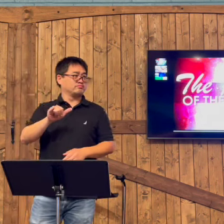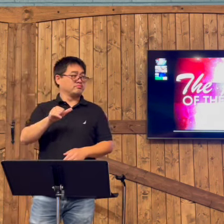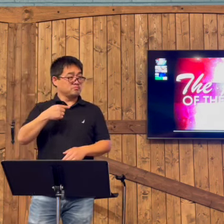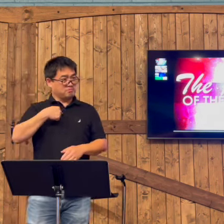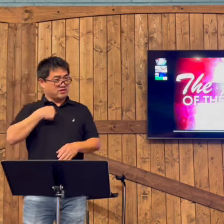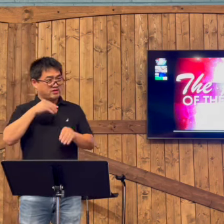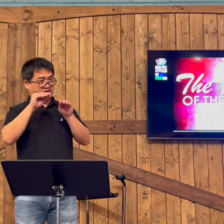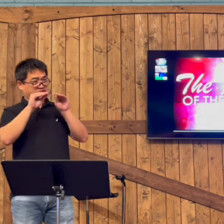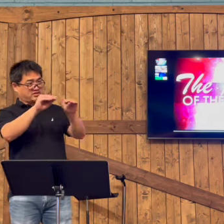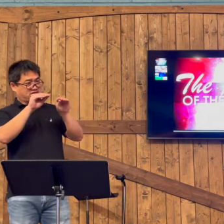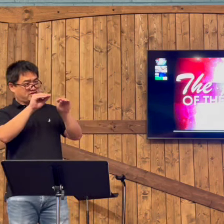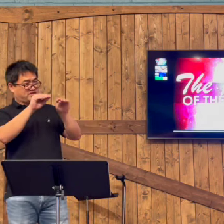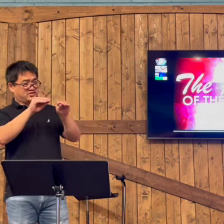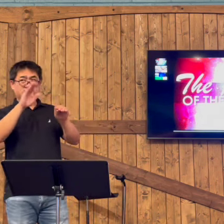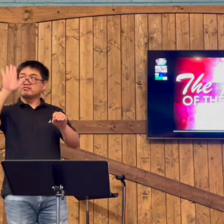Jesus said that I am the only way.